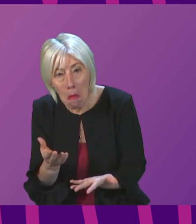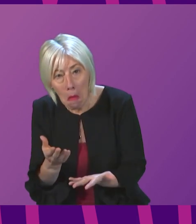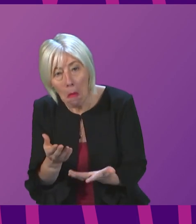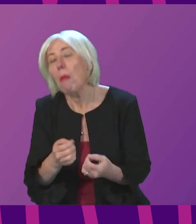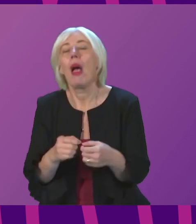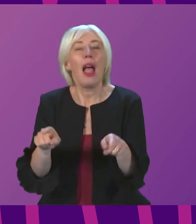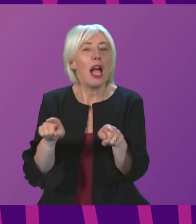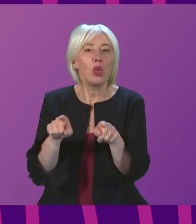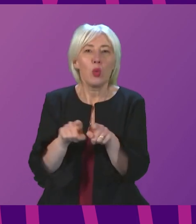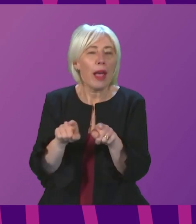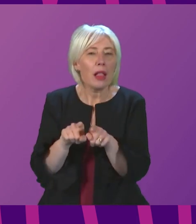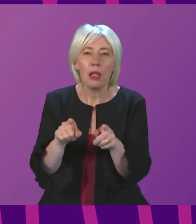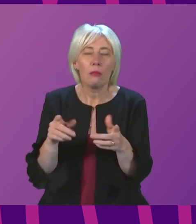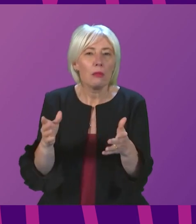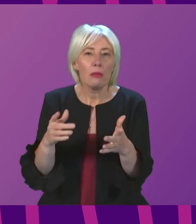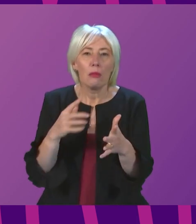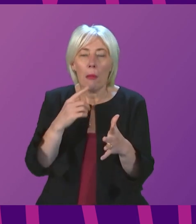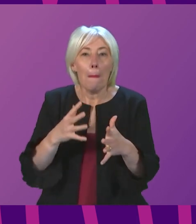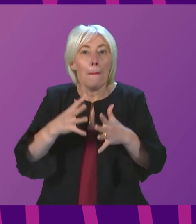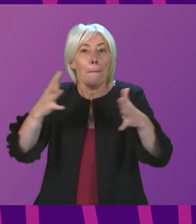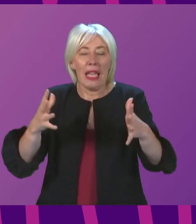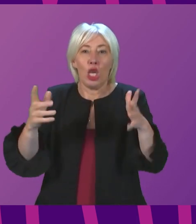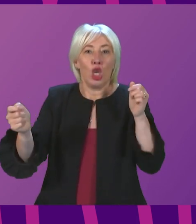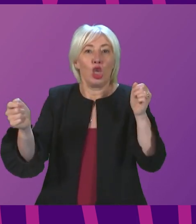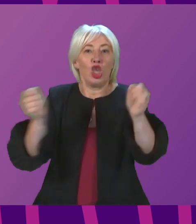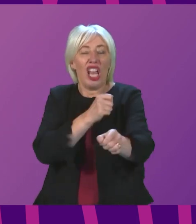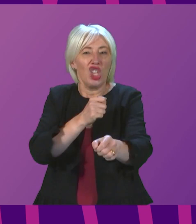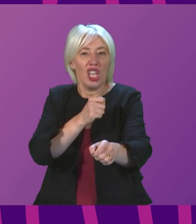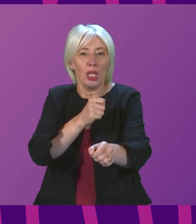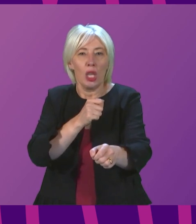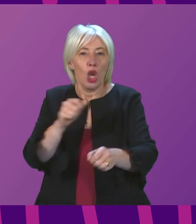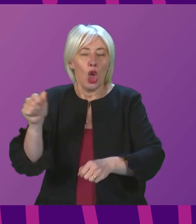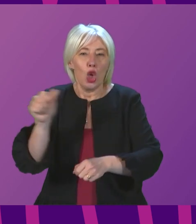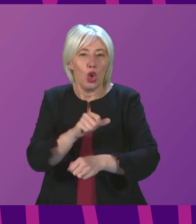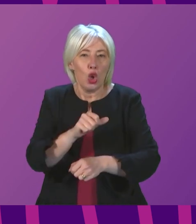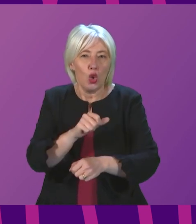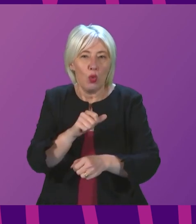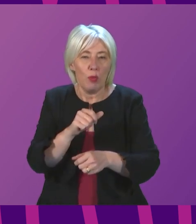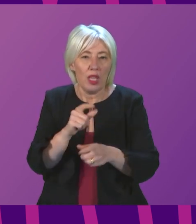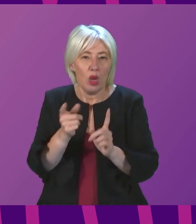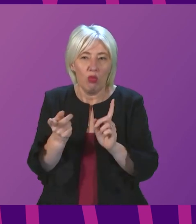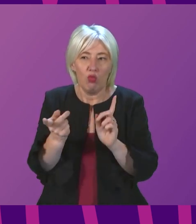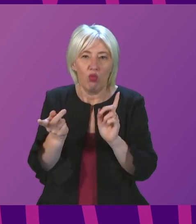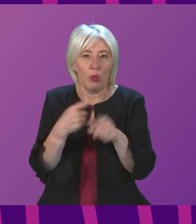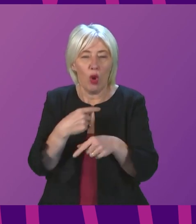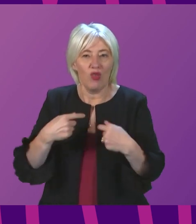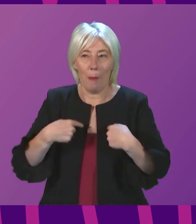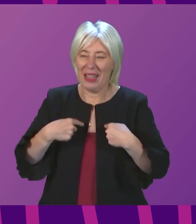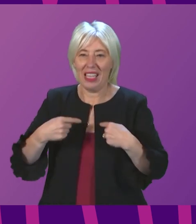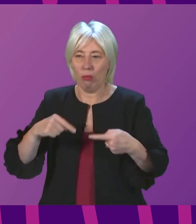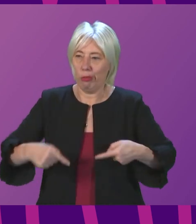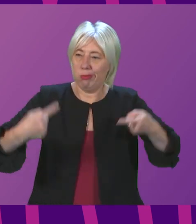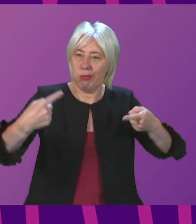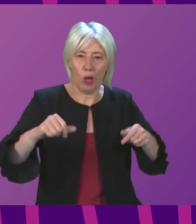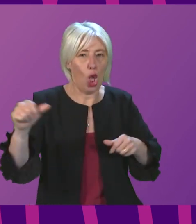and surely, you know, with these big changes, it shouldn't just be in response to a question from the opposition. This should be put out to